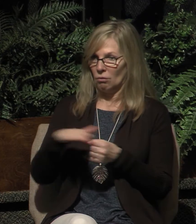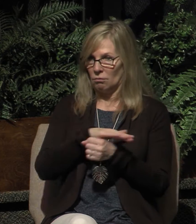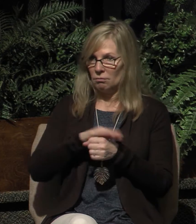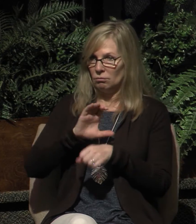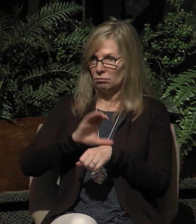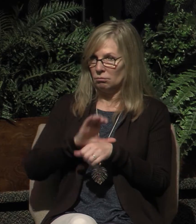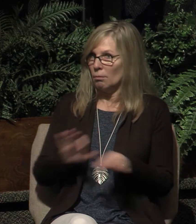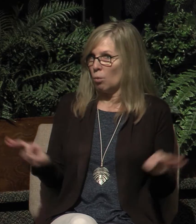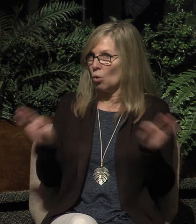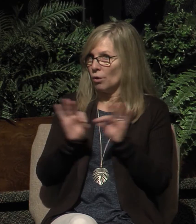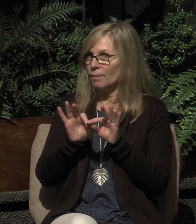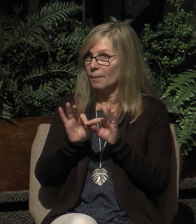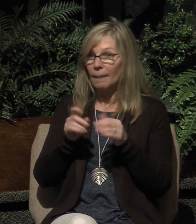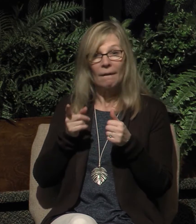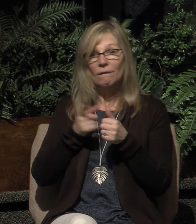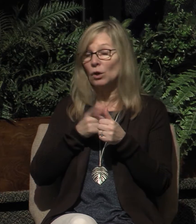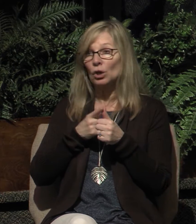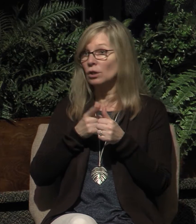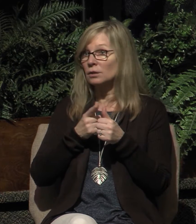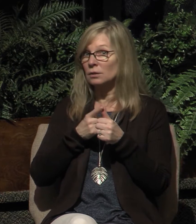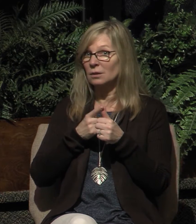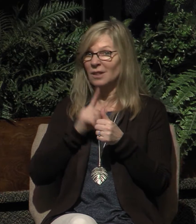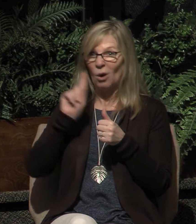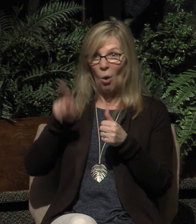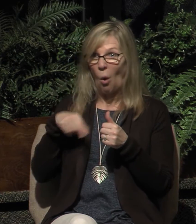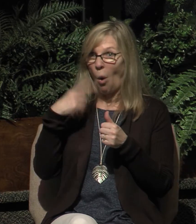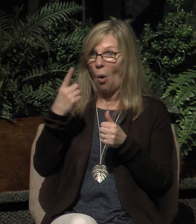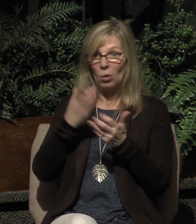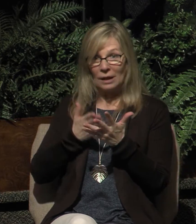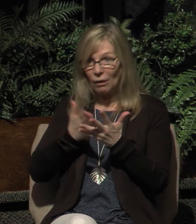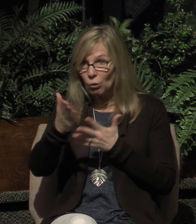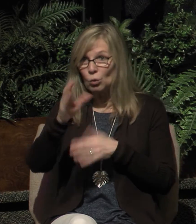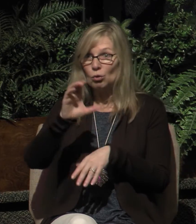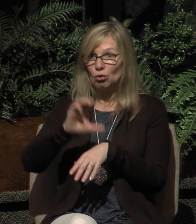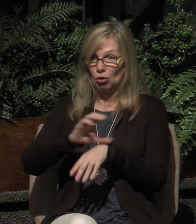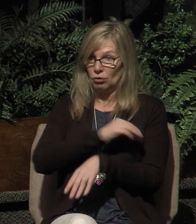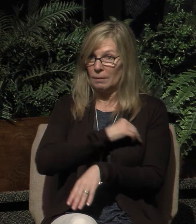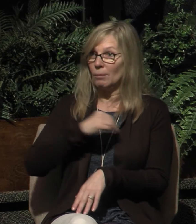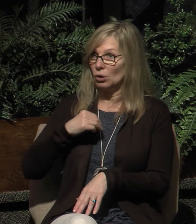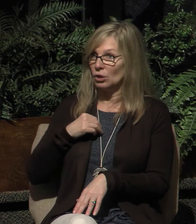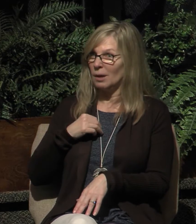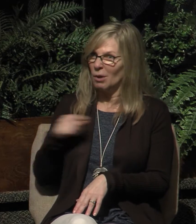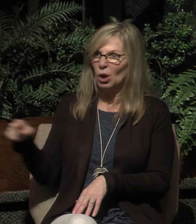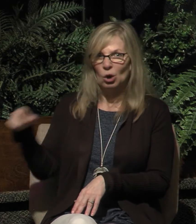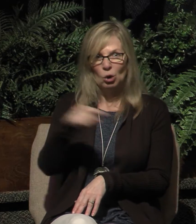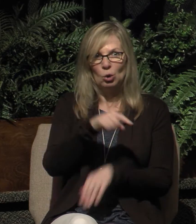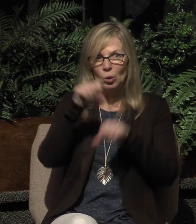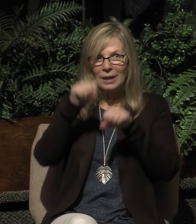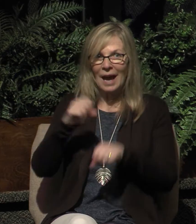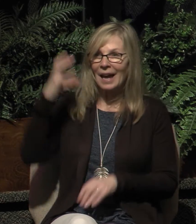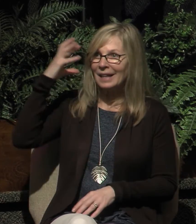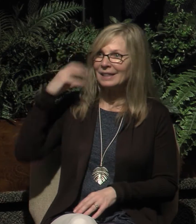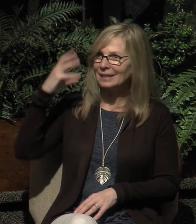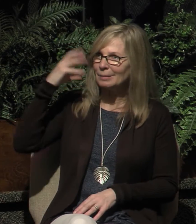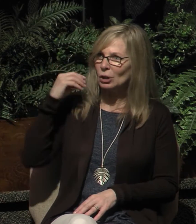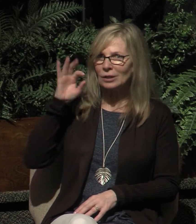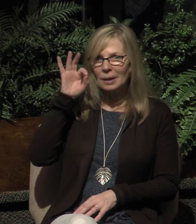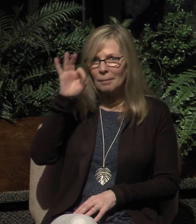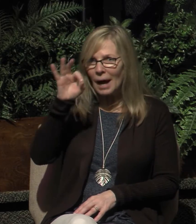Number one, because it is only through church membership that you can receive the kind of pastoral shepherding that helps you grow